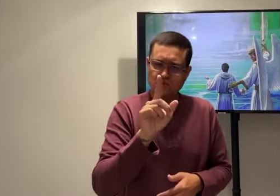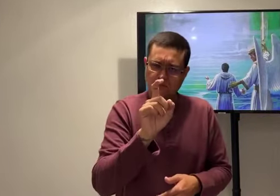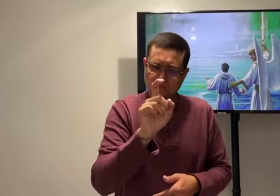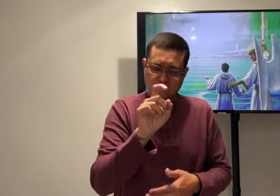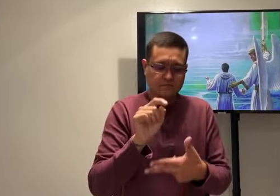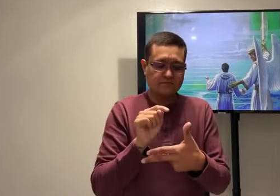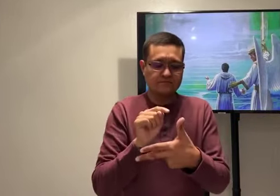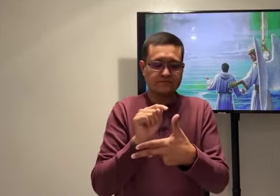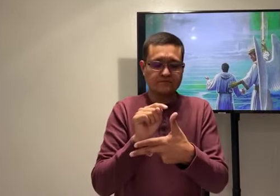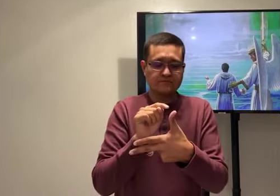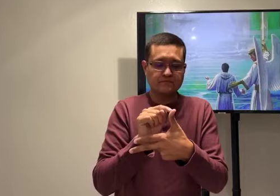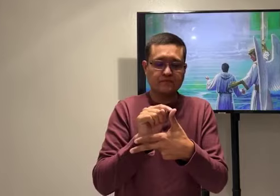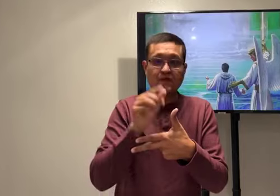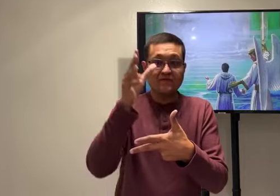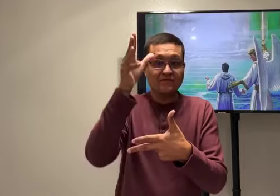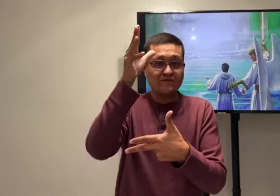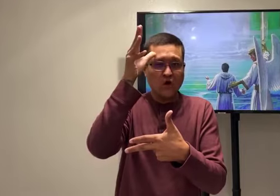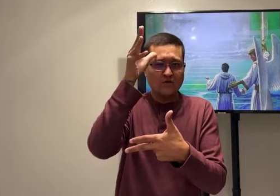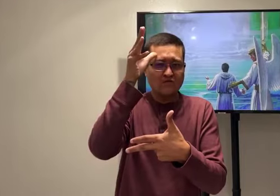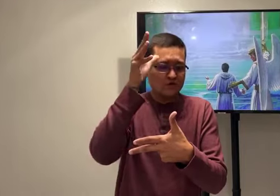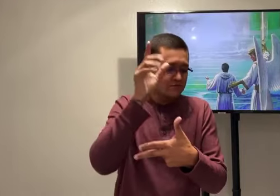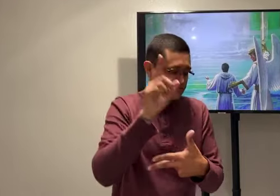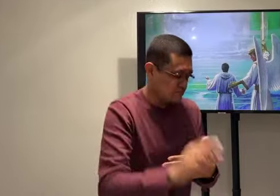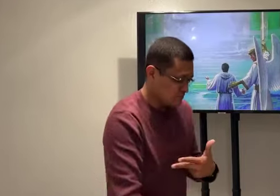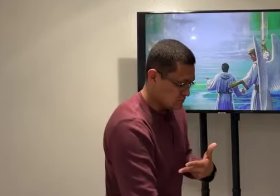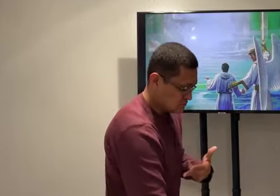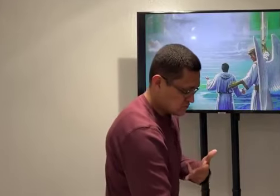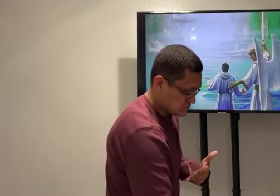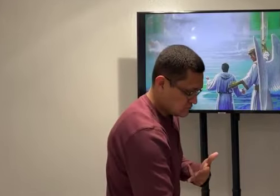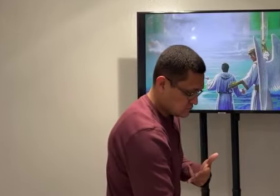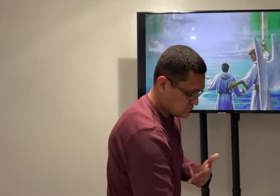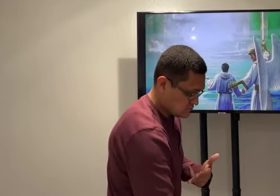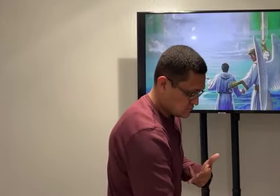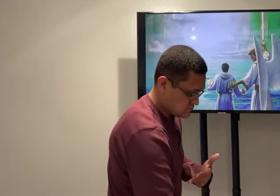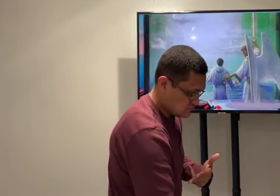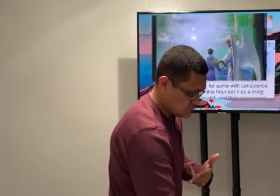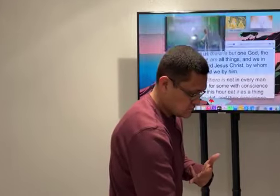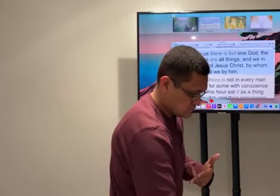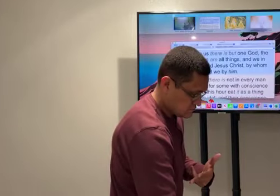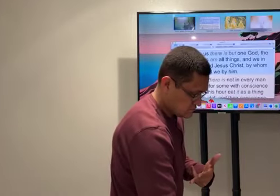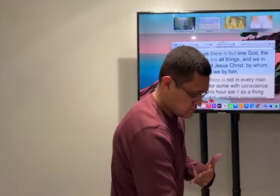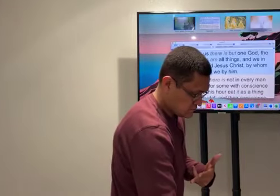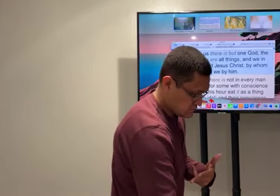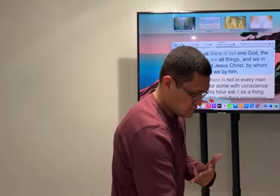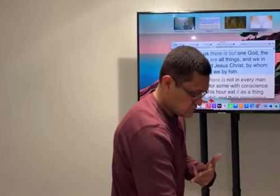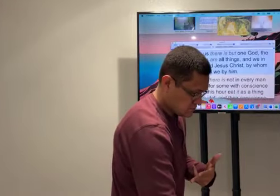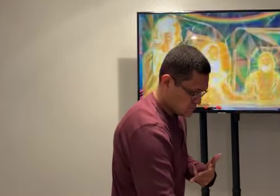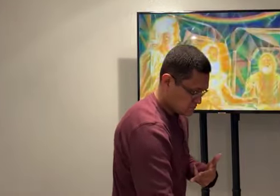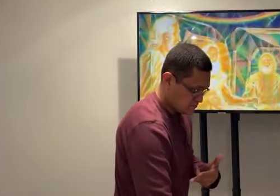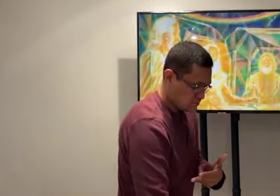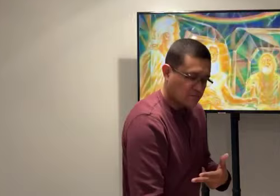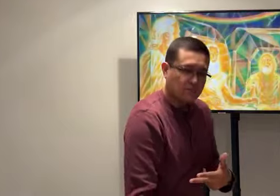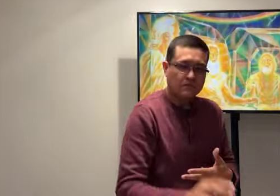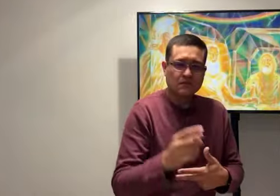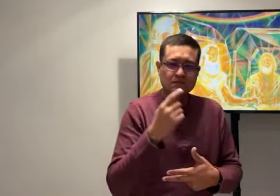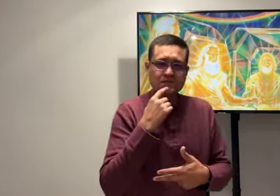One person asks their question. Okay? They ask. The Father?